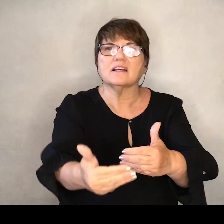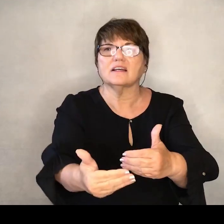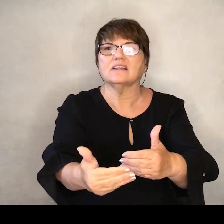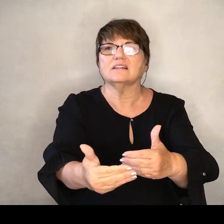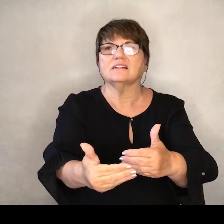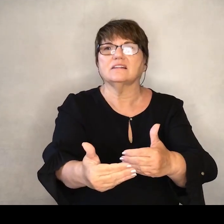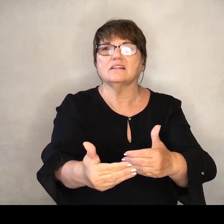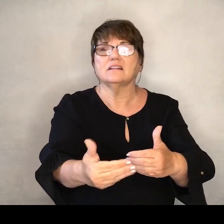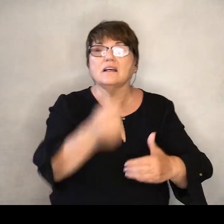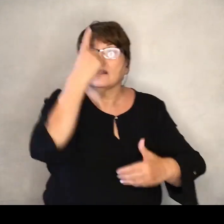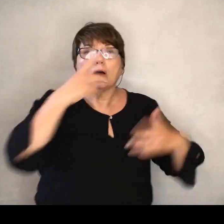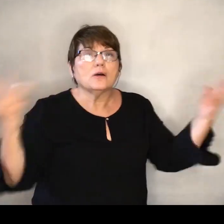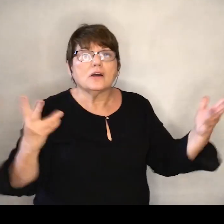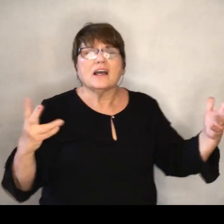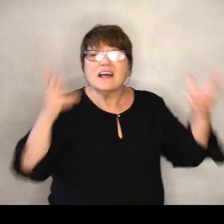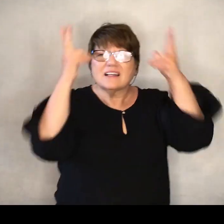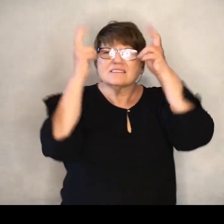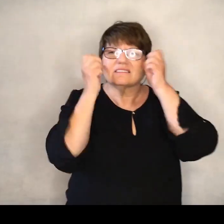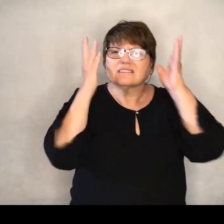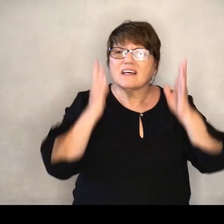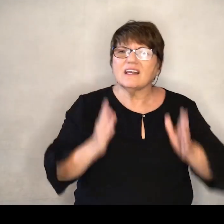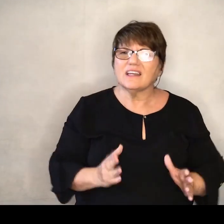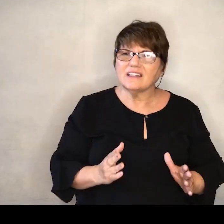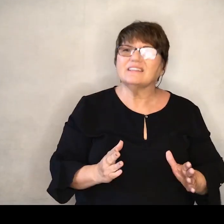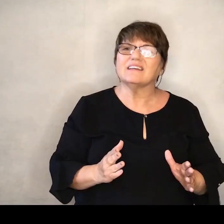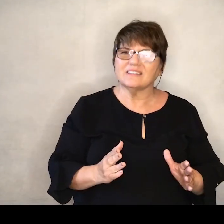Oh, fear,